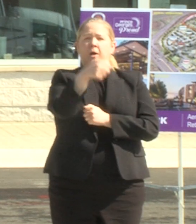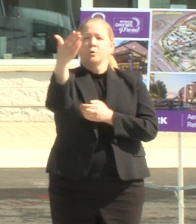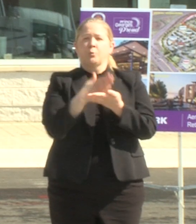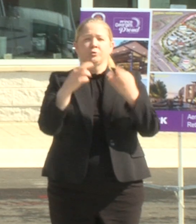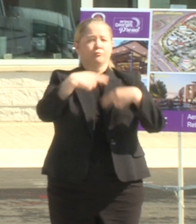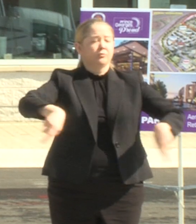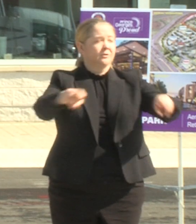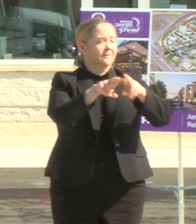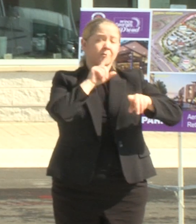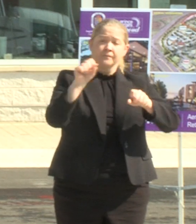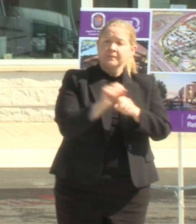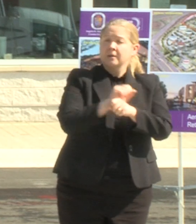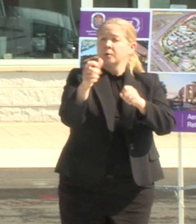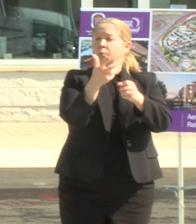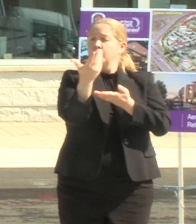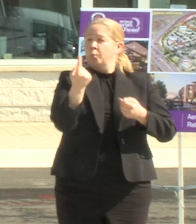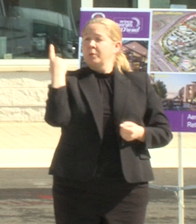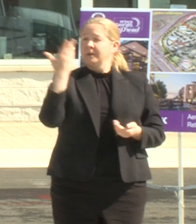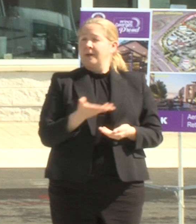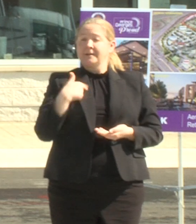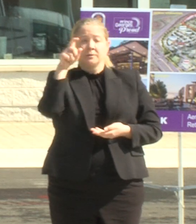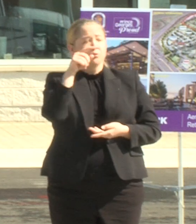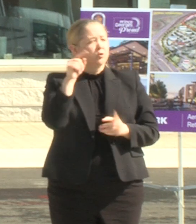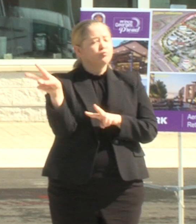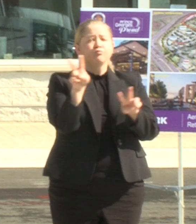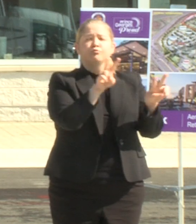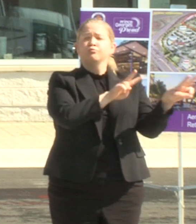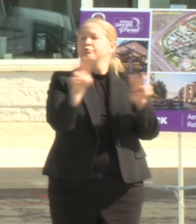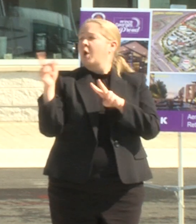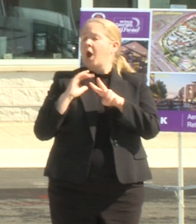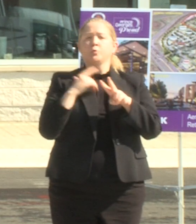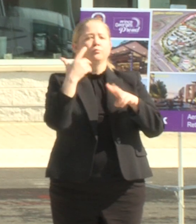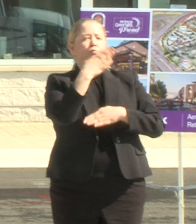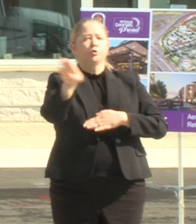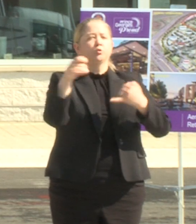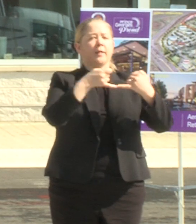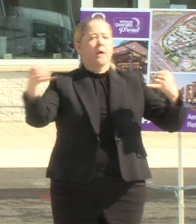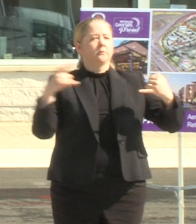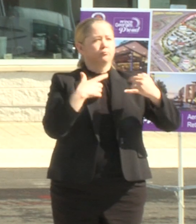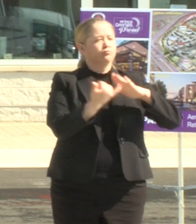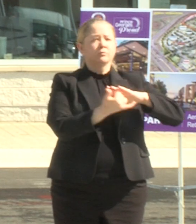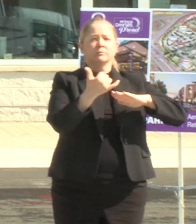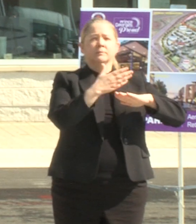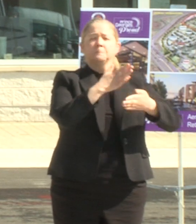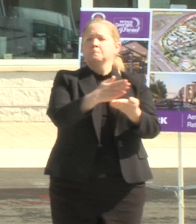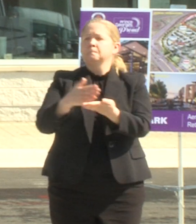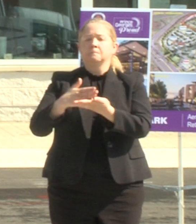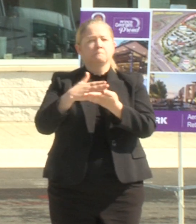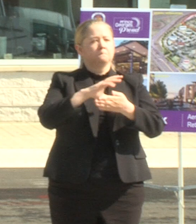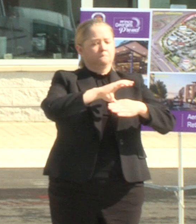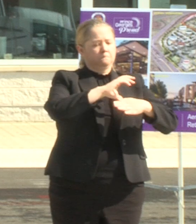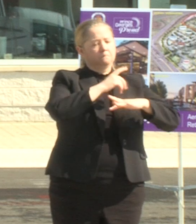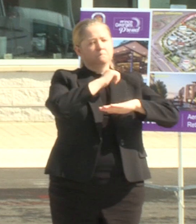that I need all of you to to look at is if you look around our blue line stations and other metro stations around our